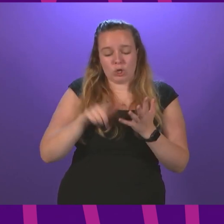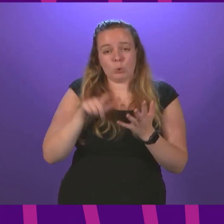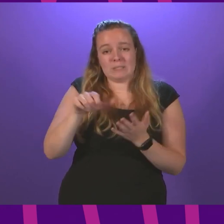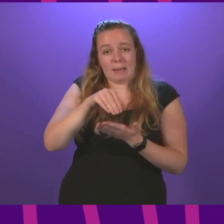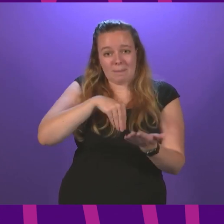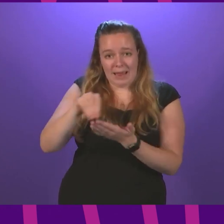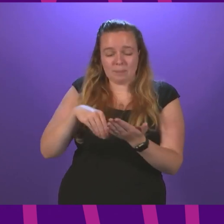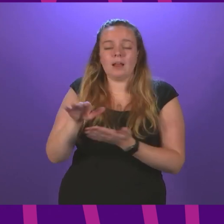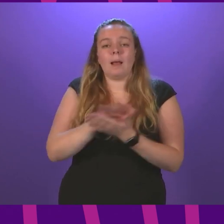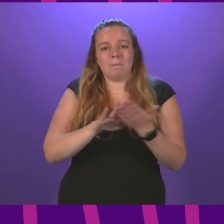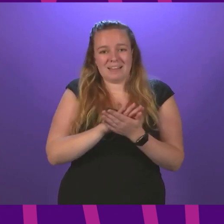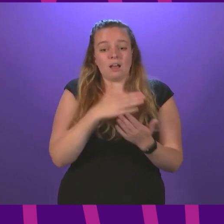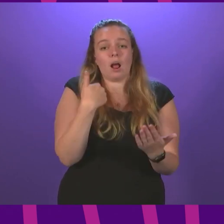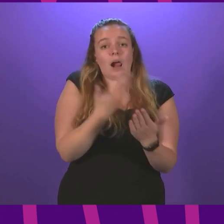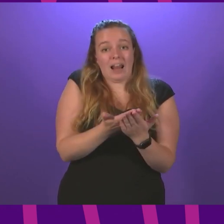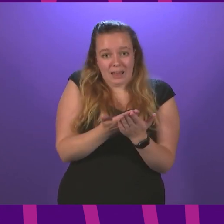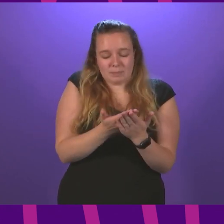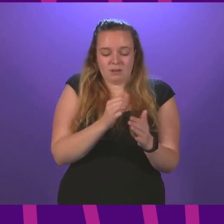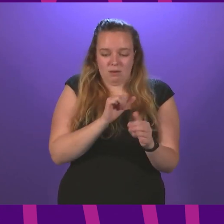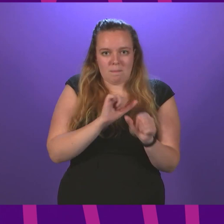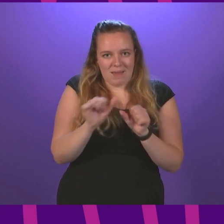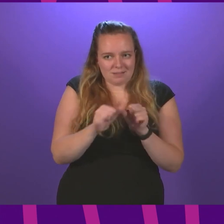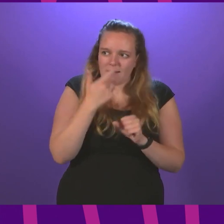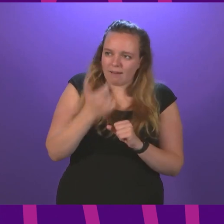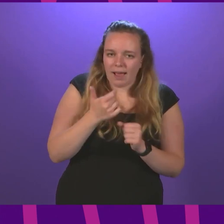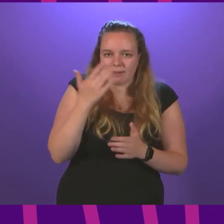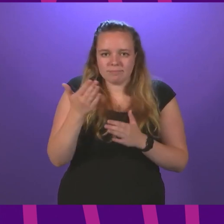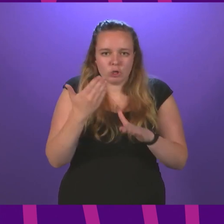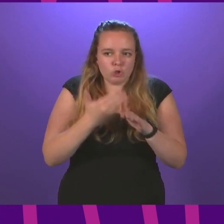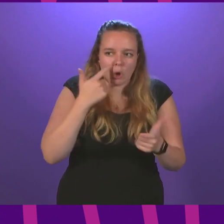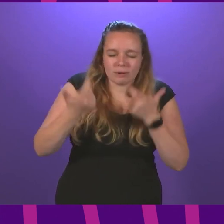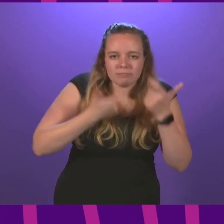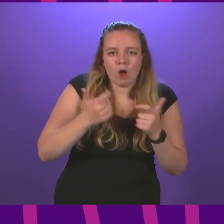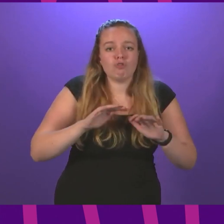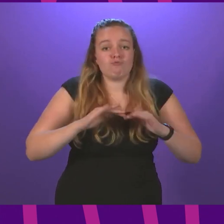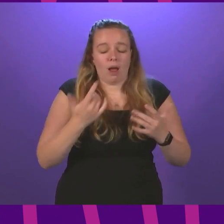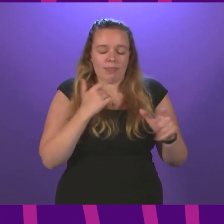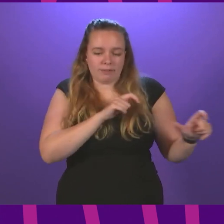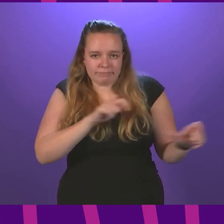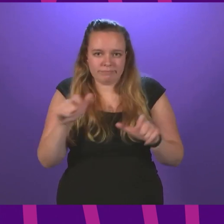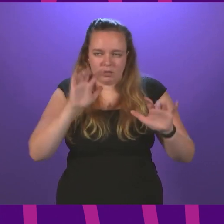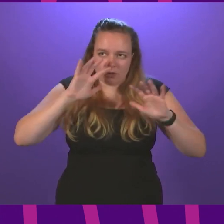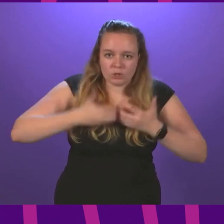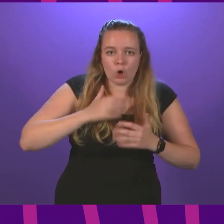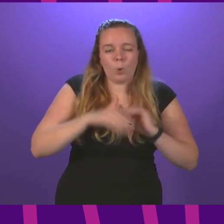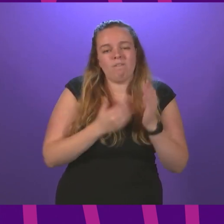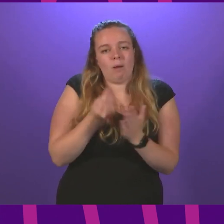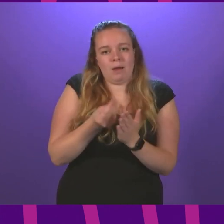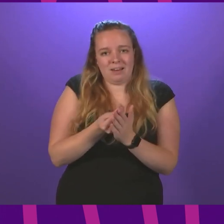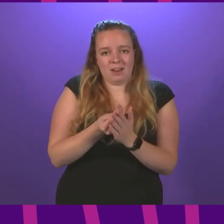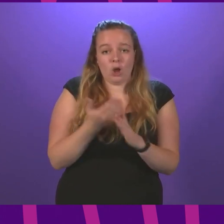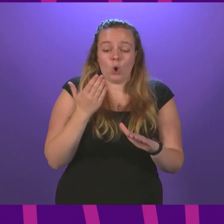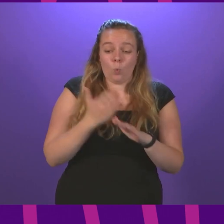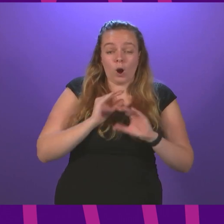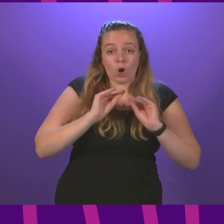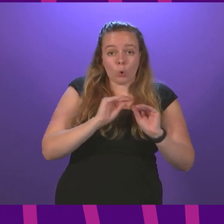payments has meant that claimants are better able to engage in job seeking rather than having continuous worries about money. Work